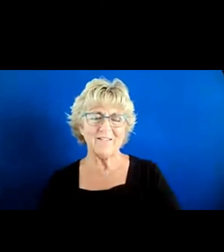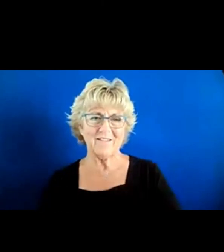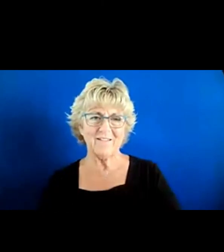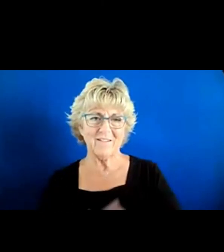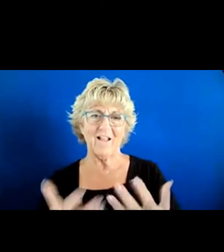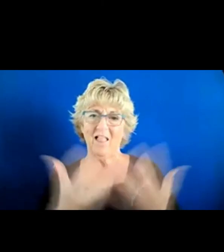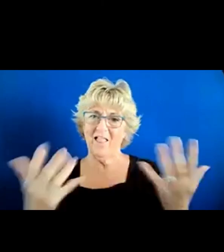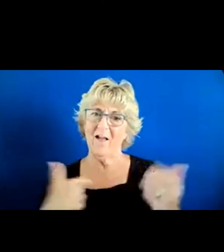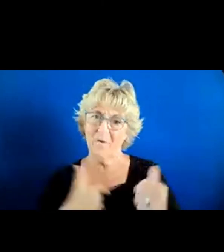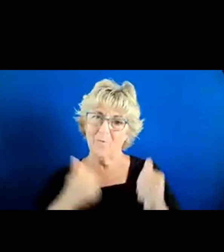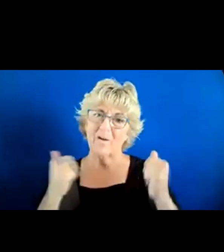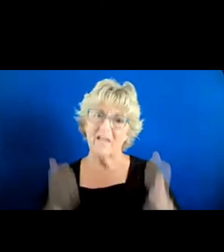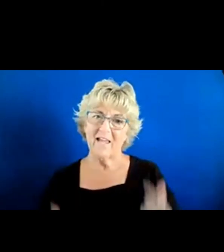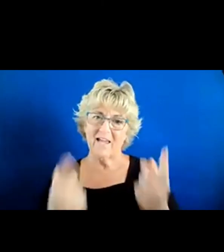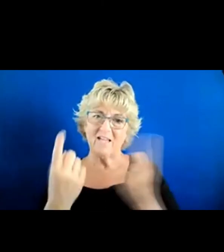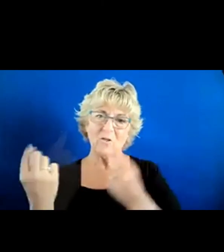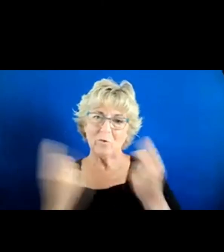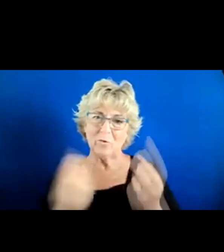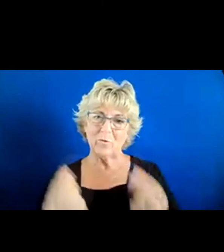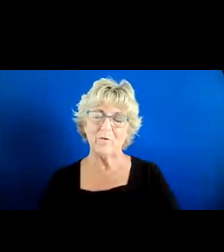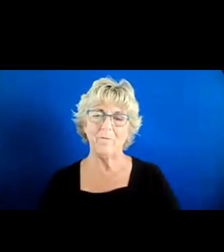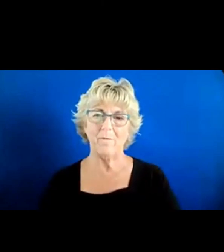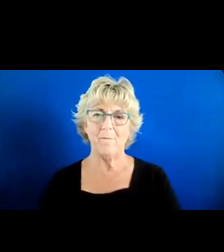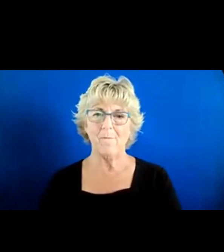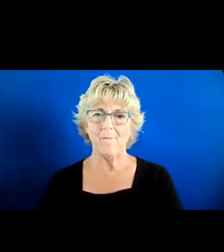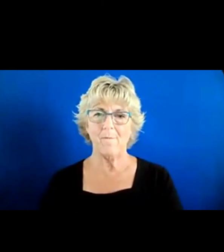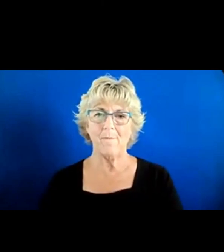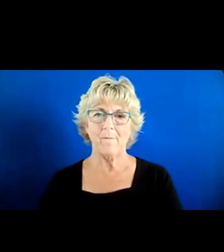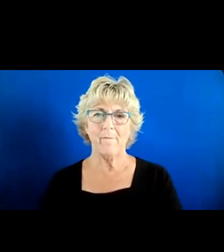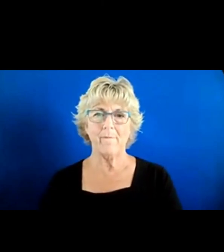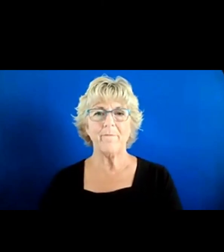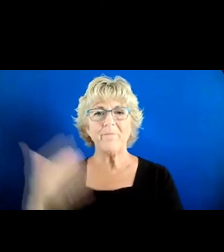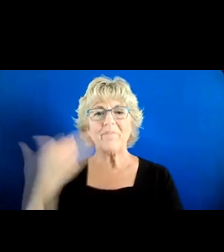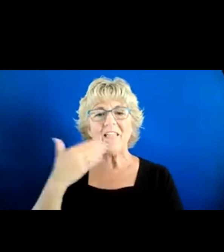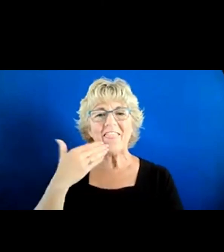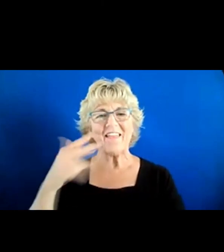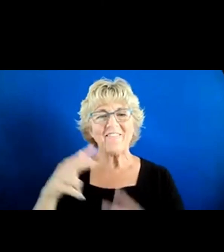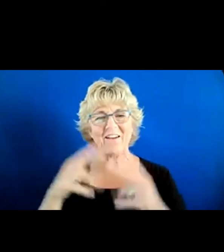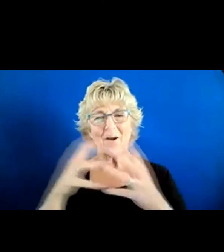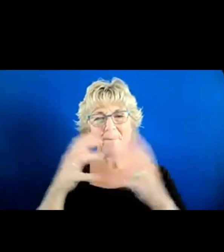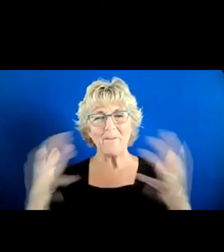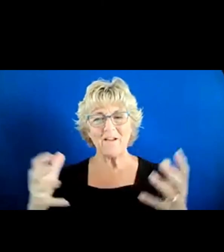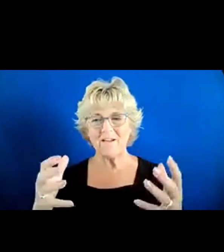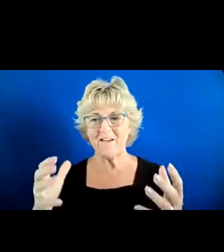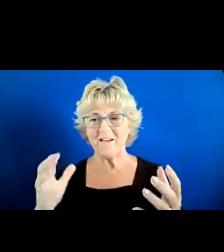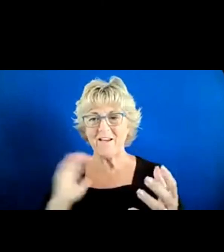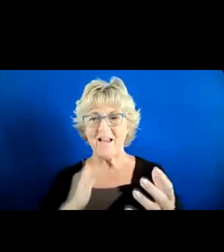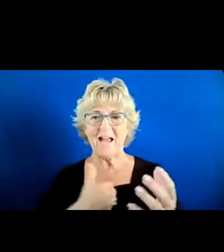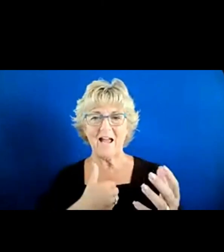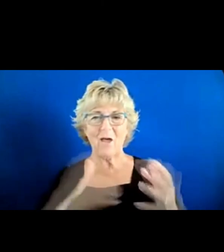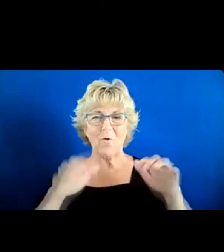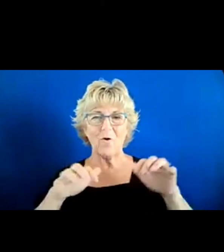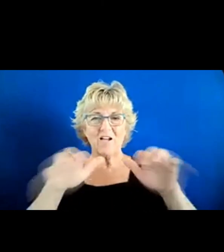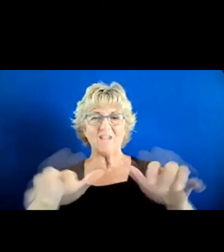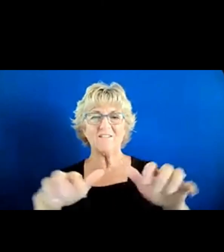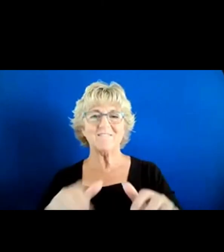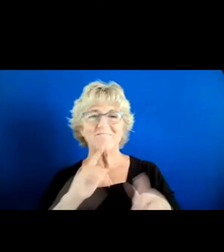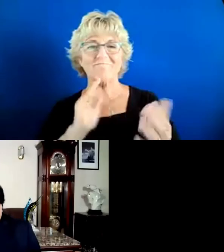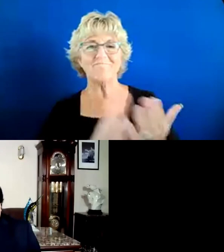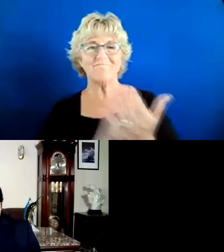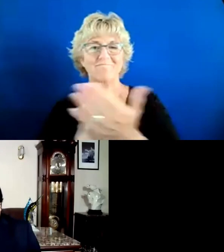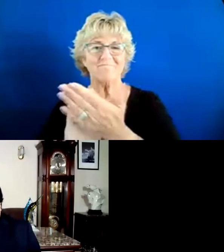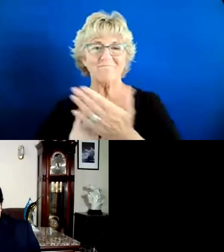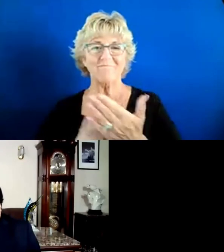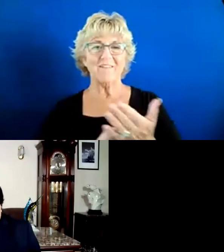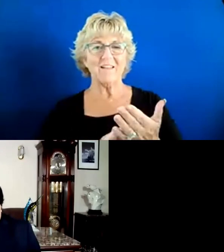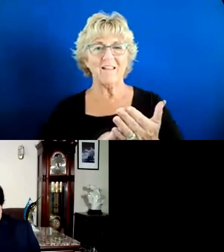lot that we can do. Thank you very much. I really appreciate our audience. Truly appreciated the